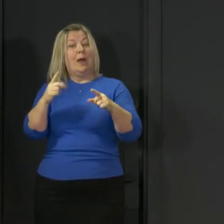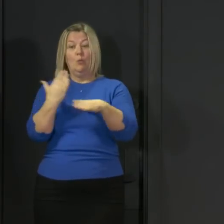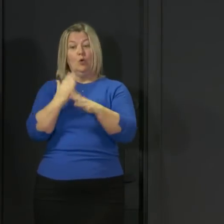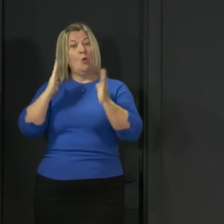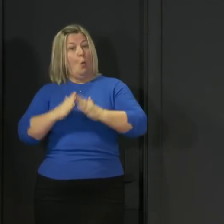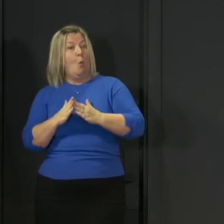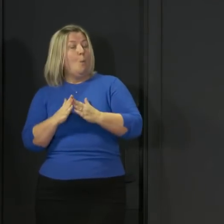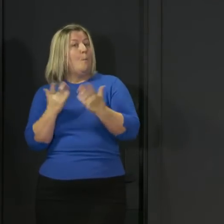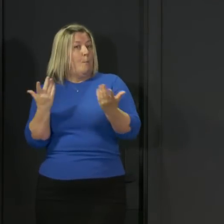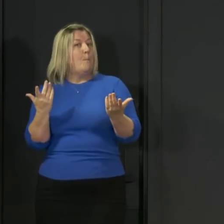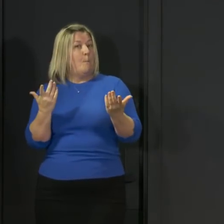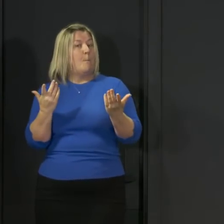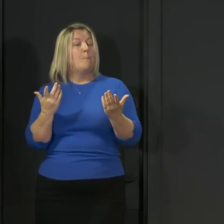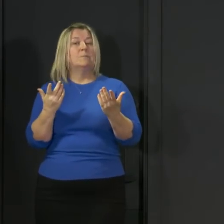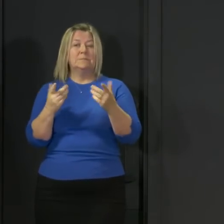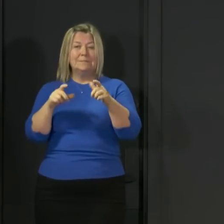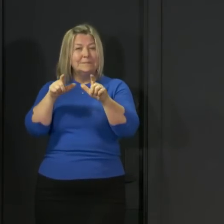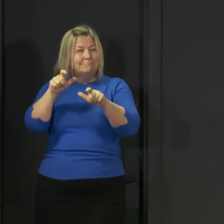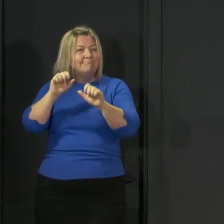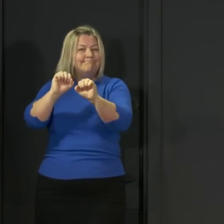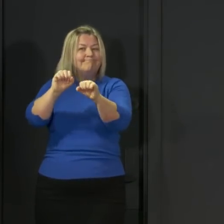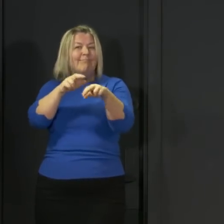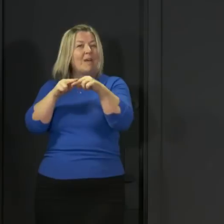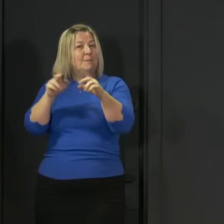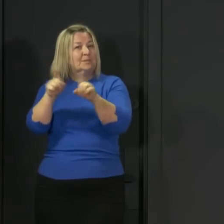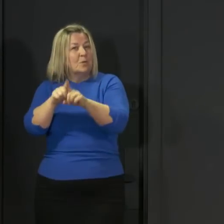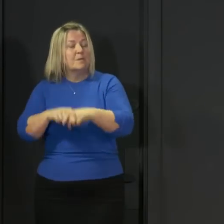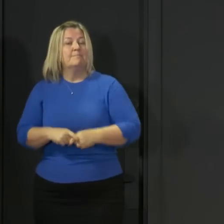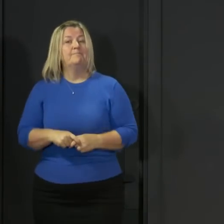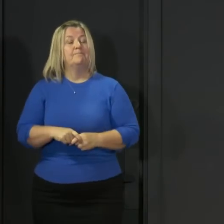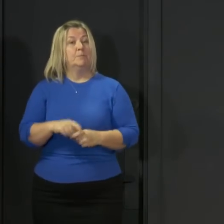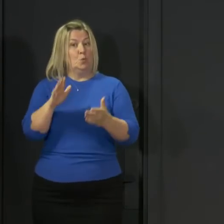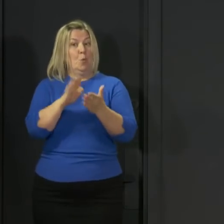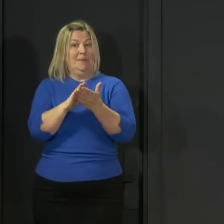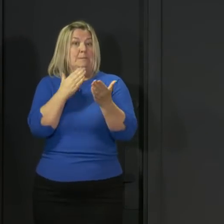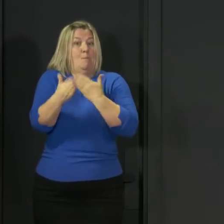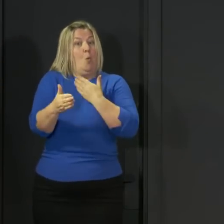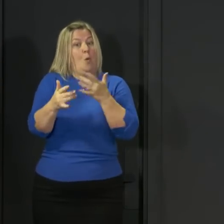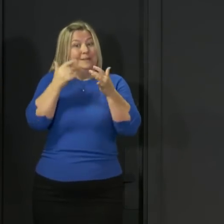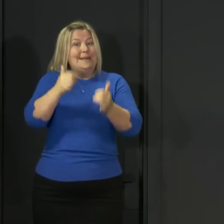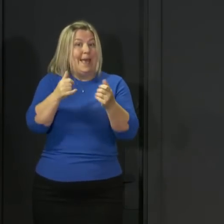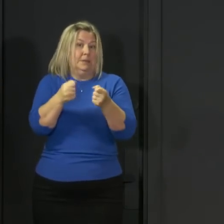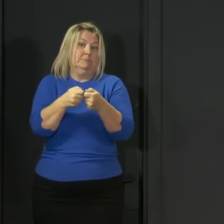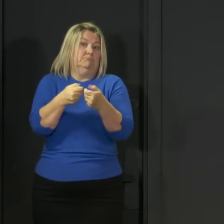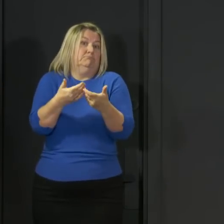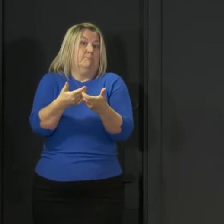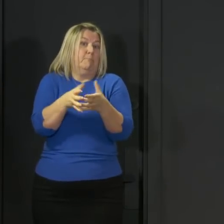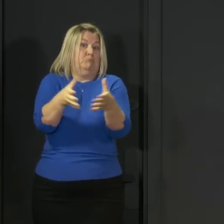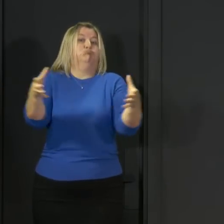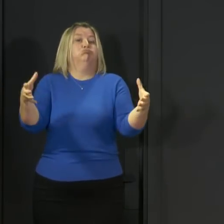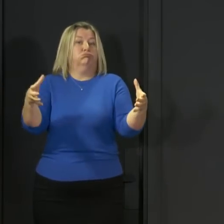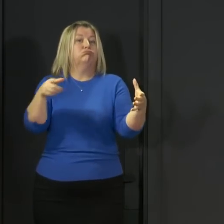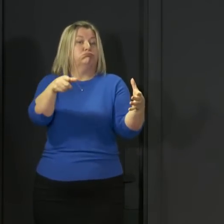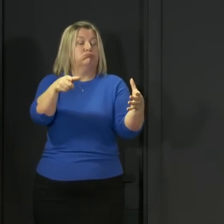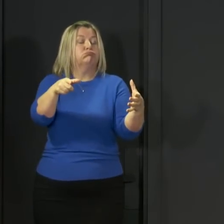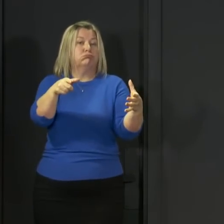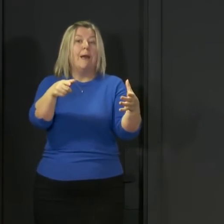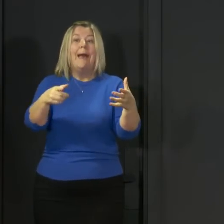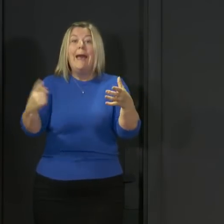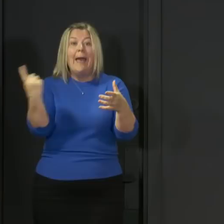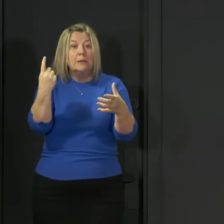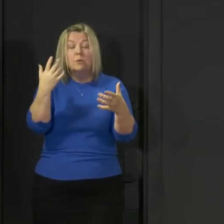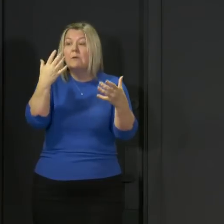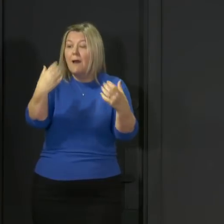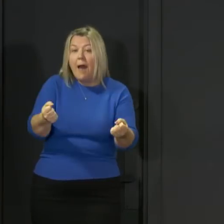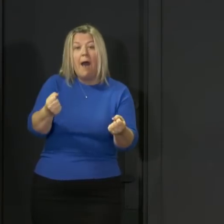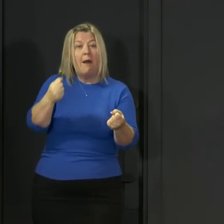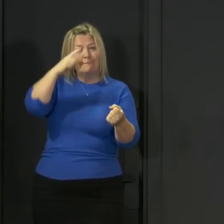household members of these groups. This further expansion that we are announcing today will ensure that anyone with symptoms will be able to find